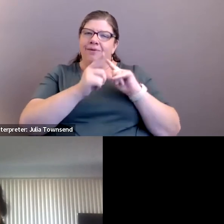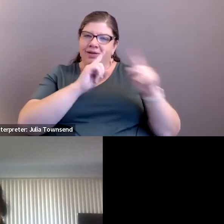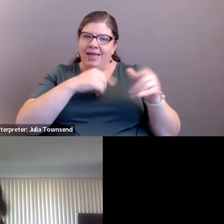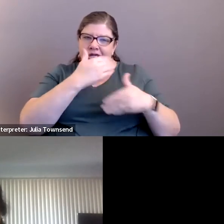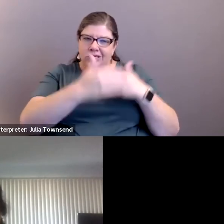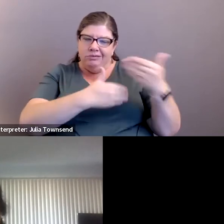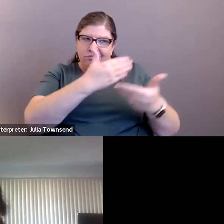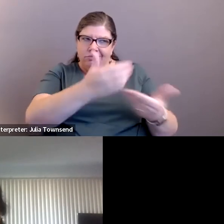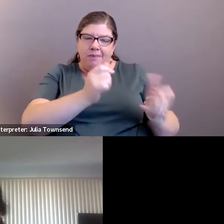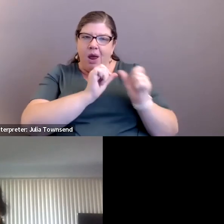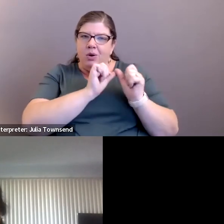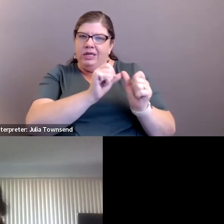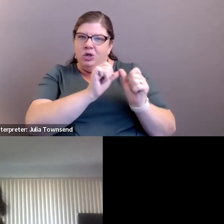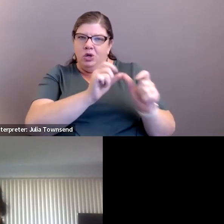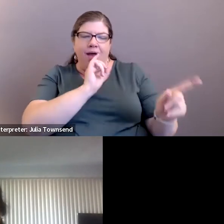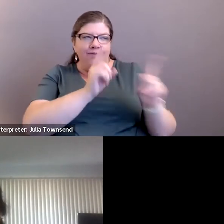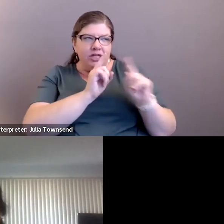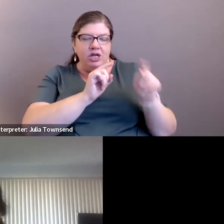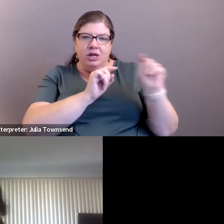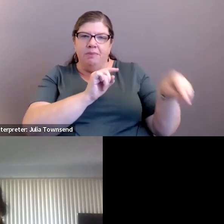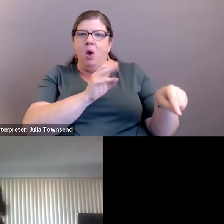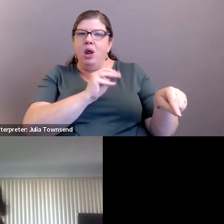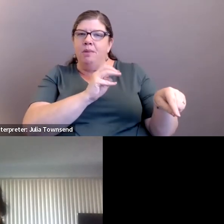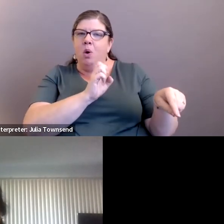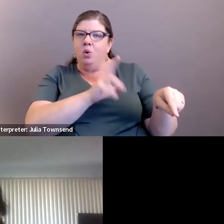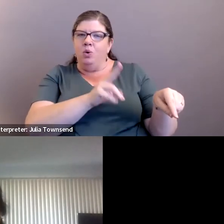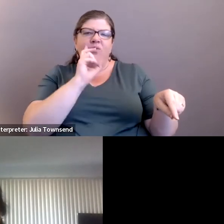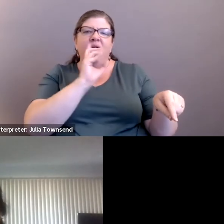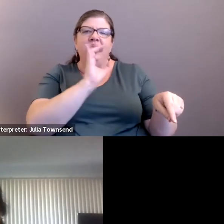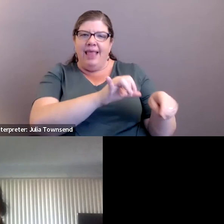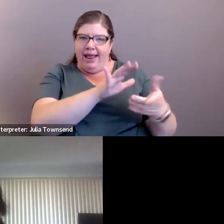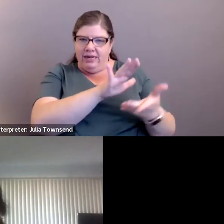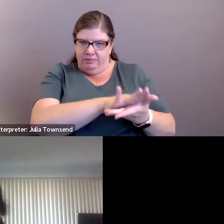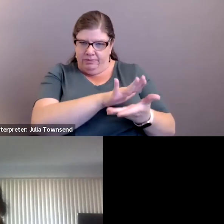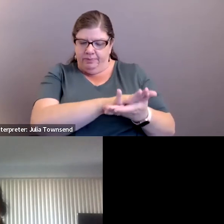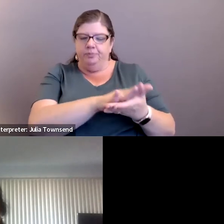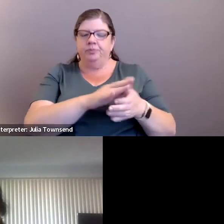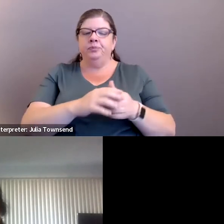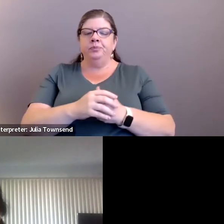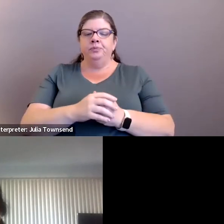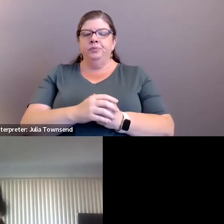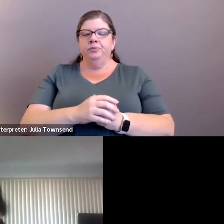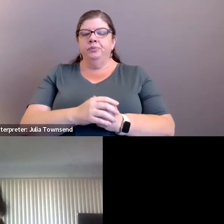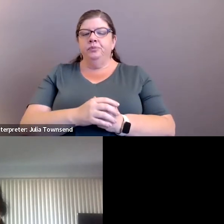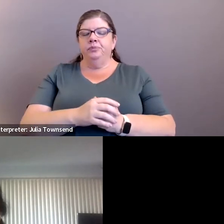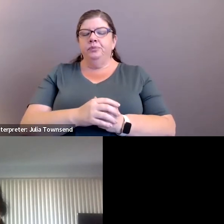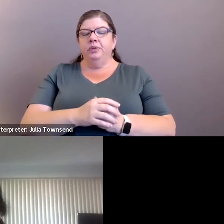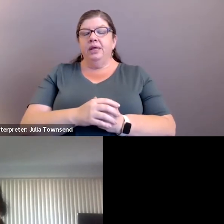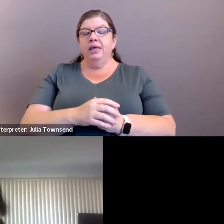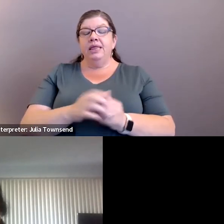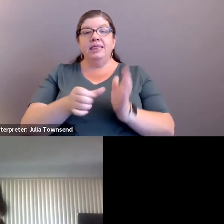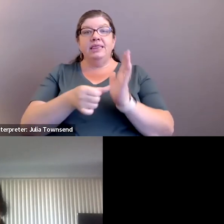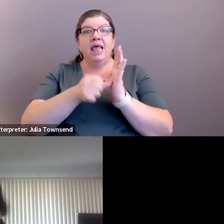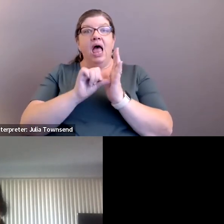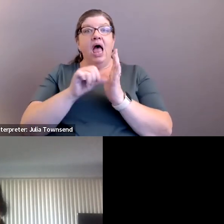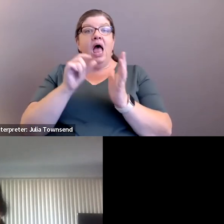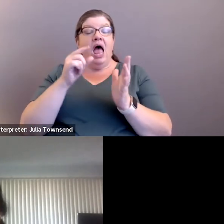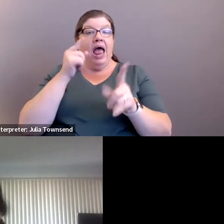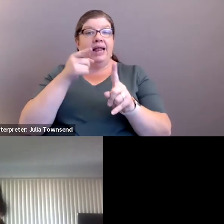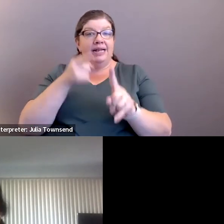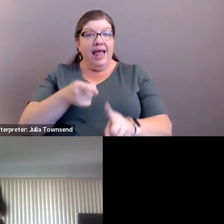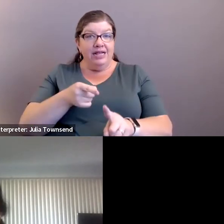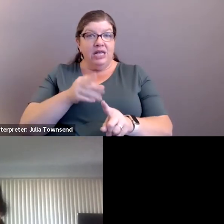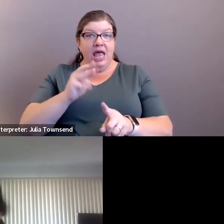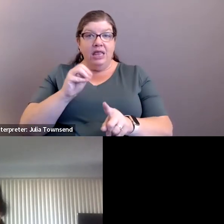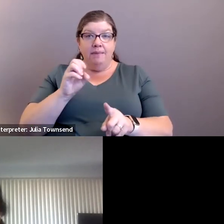continuing a conversation about an MOU to cover that space. The highlights of the MOU that's before you tonight.